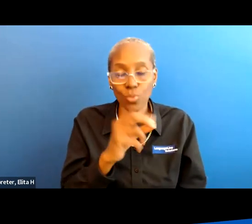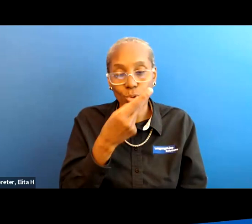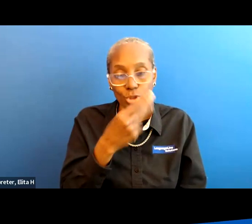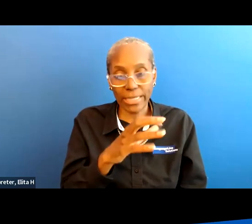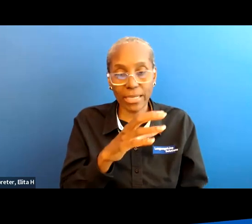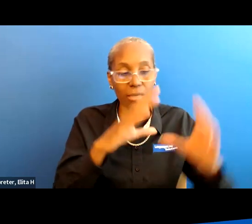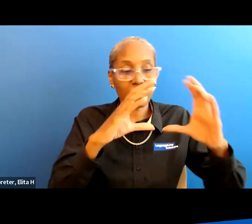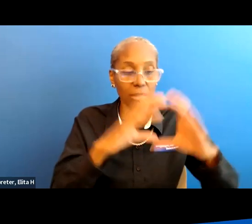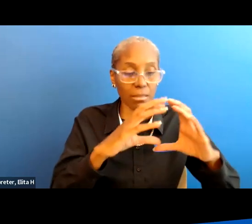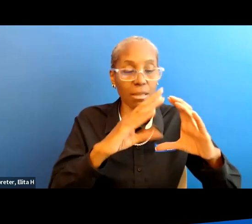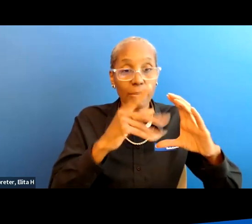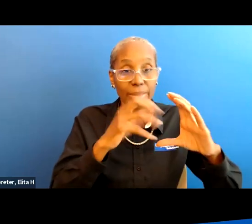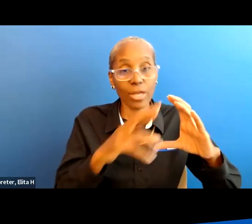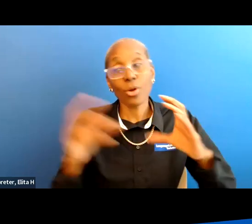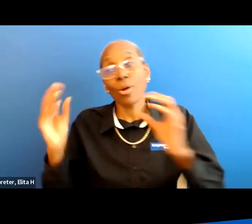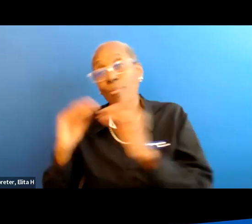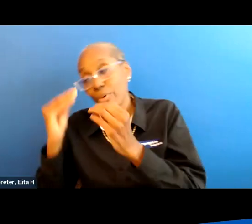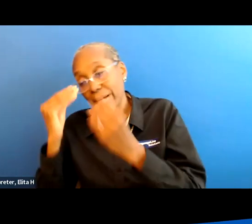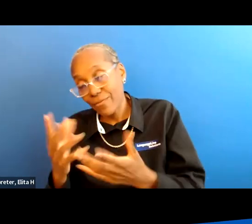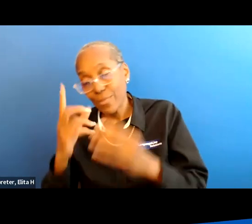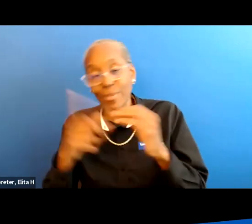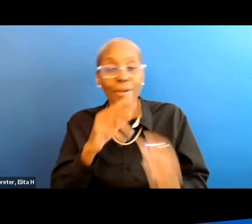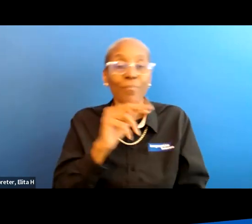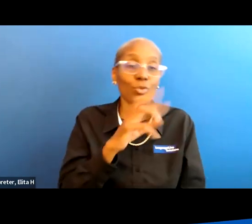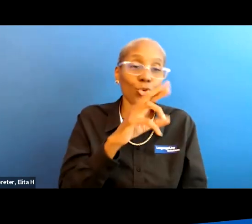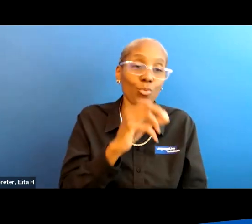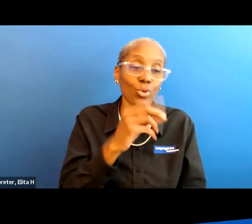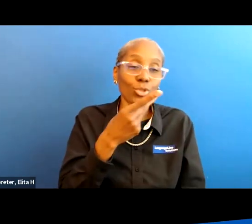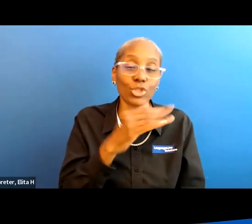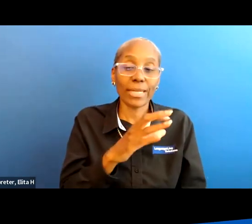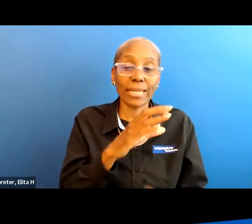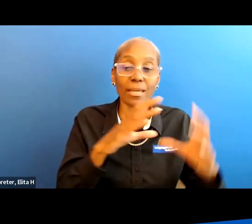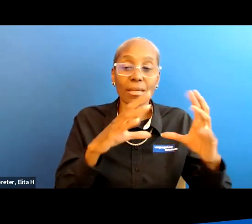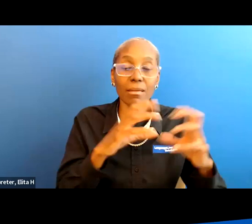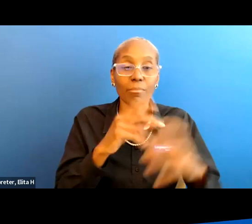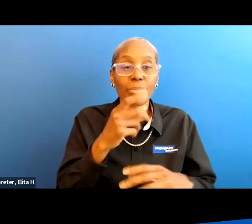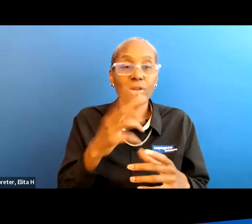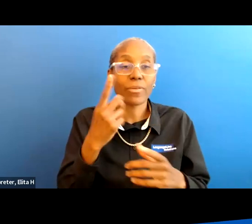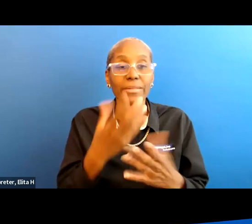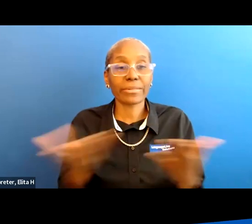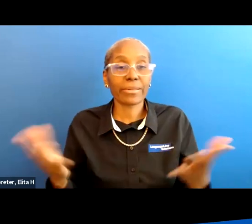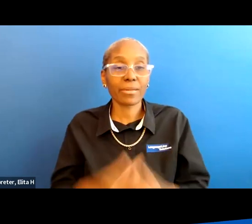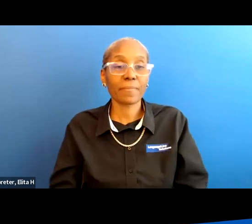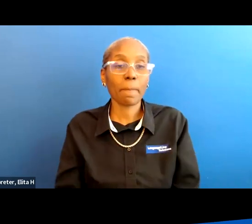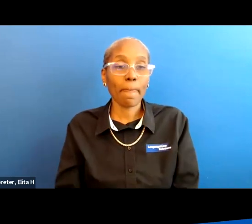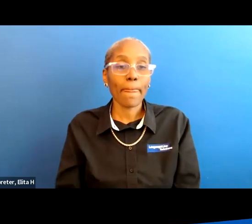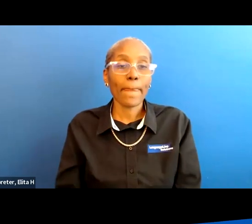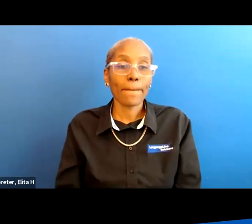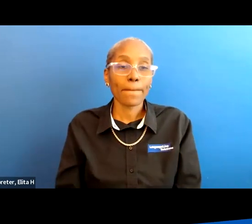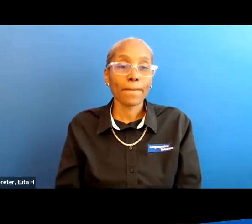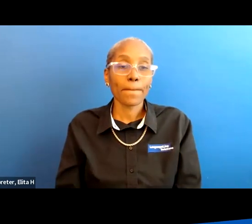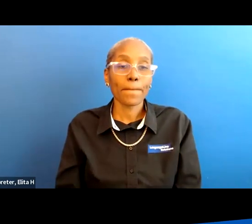until we get information about neurogenic bladder that is that is the thing um that